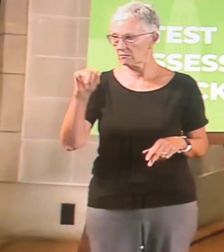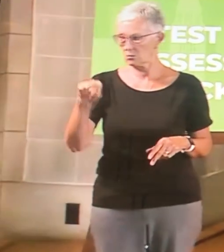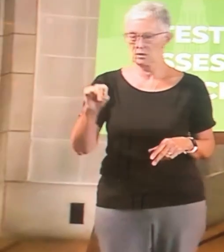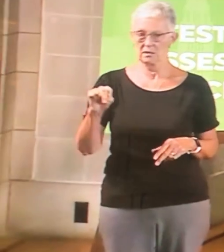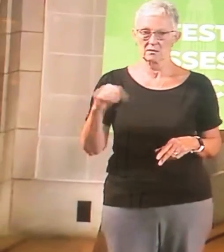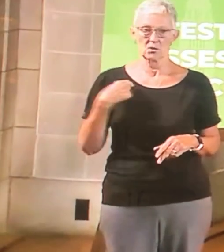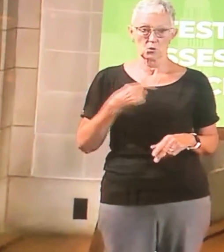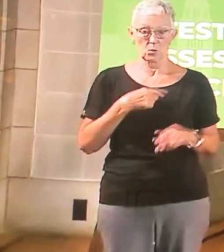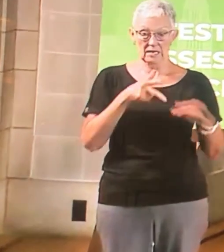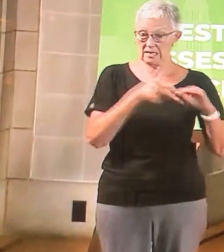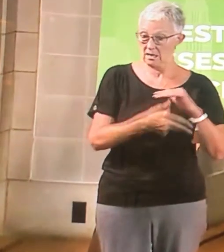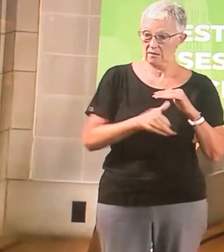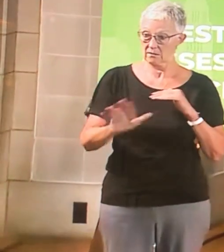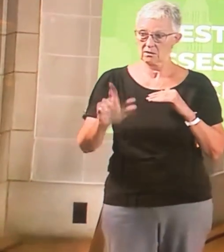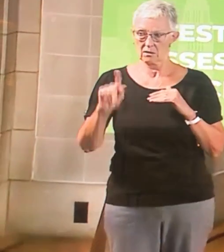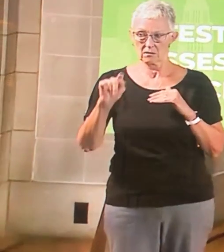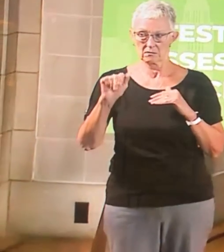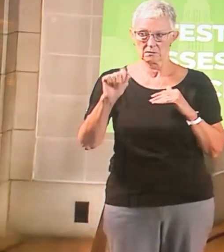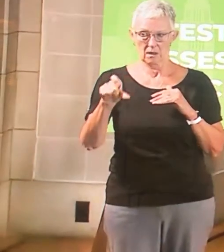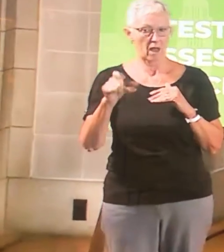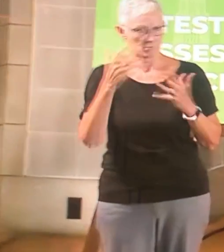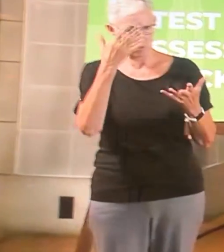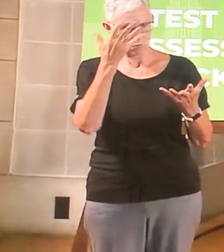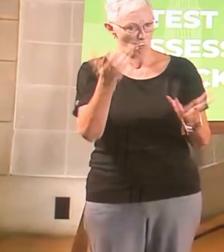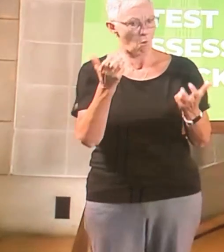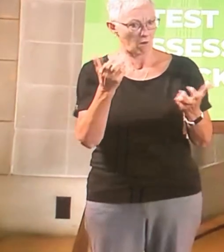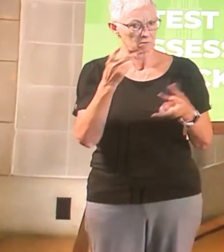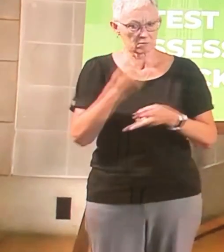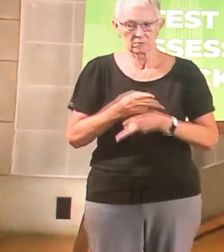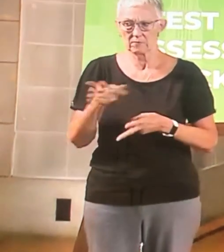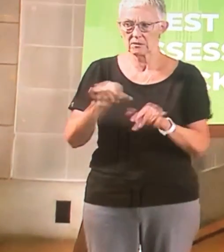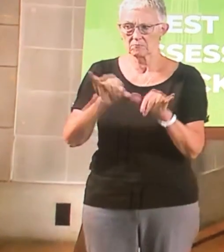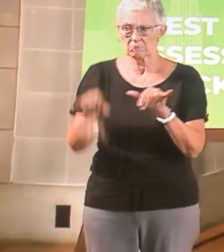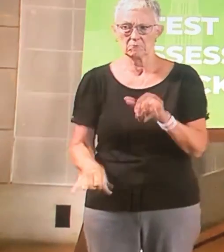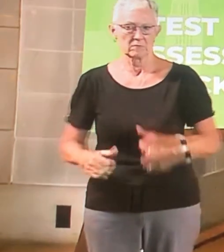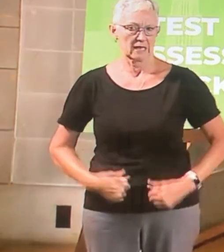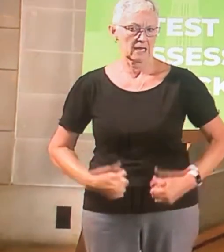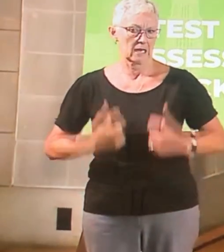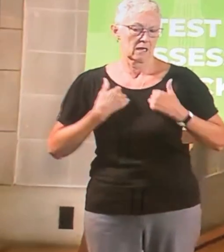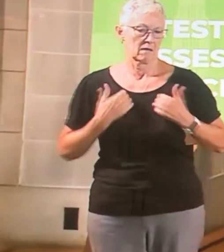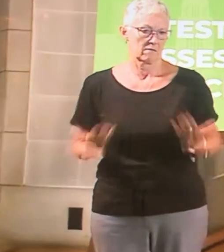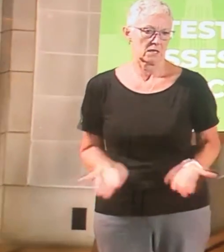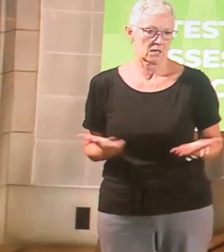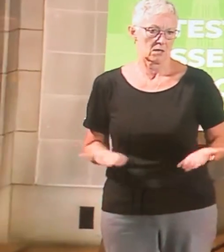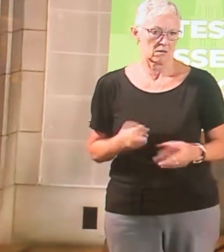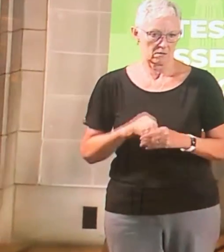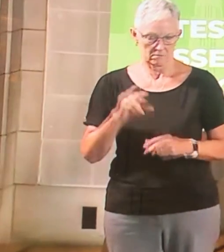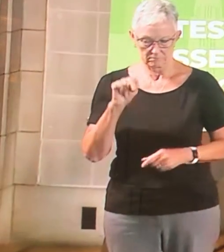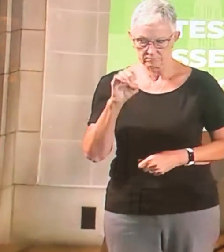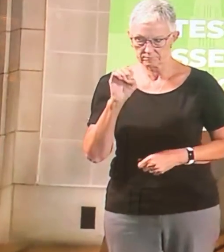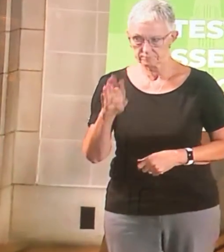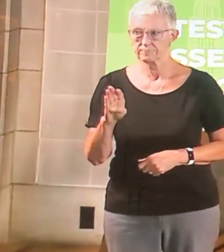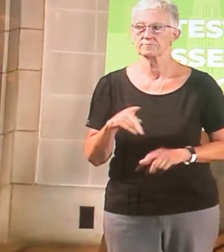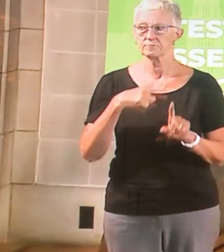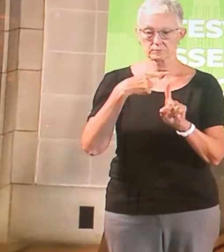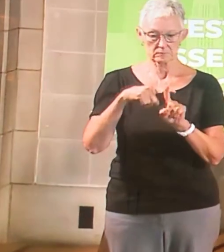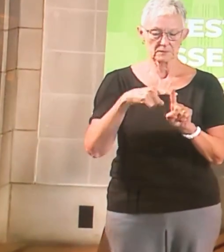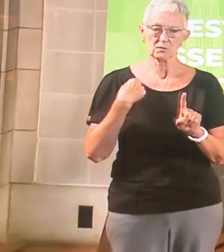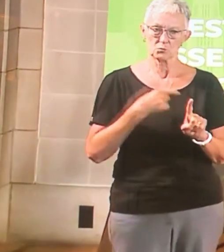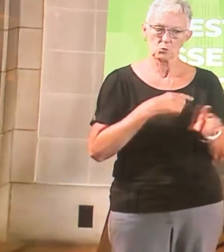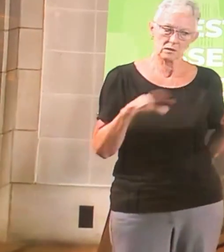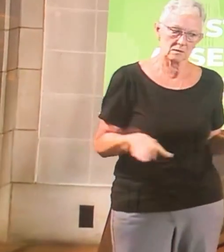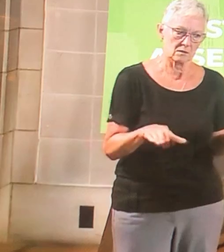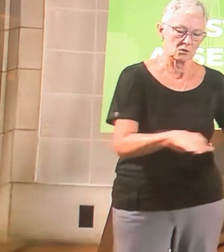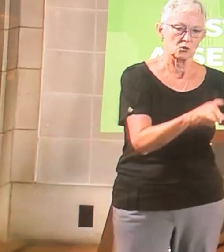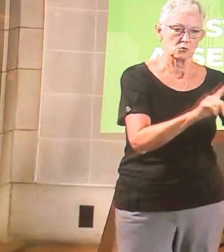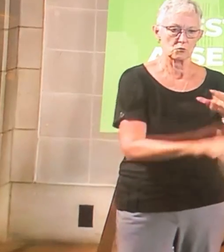also done a number of other things around especially job opportunities for spouses of active duty military for